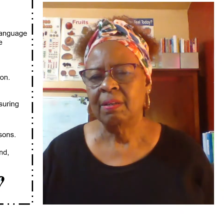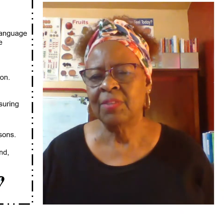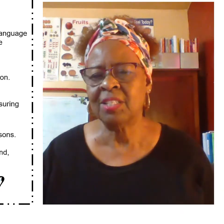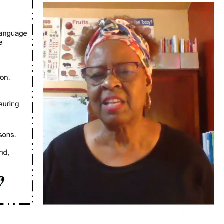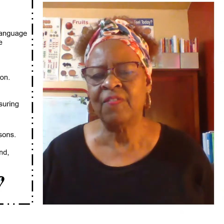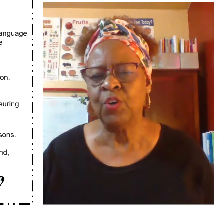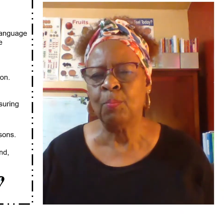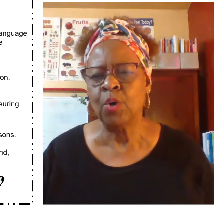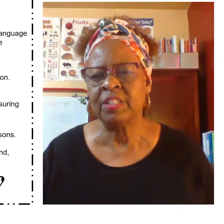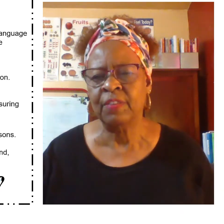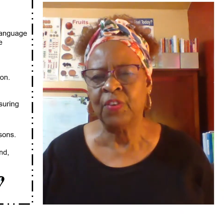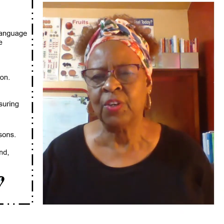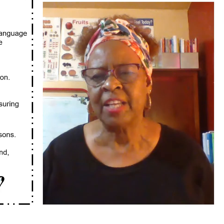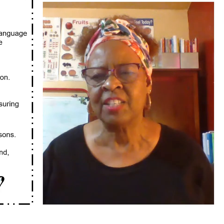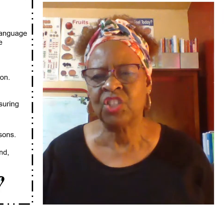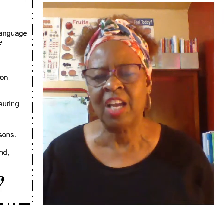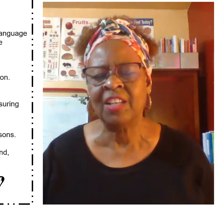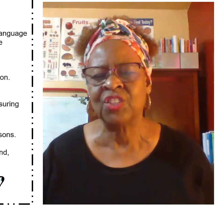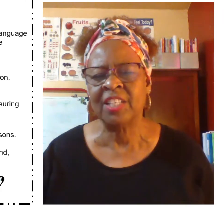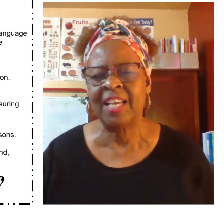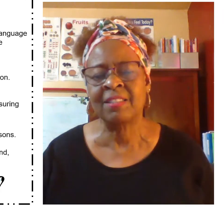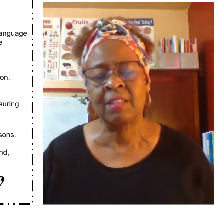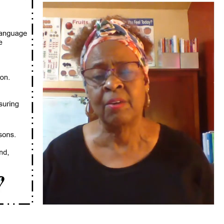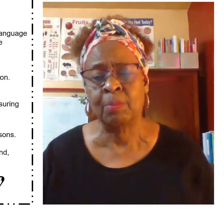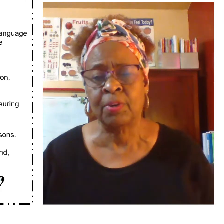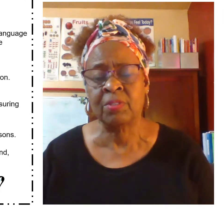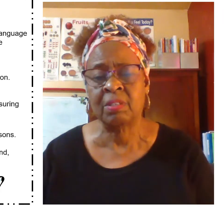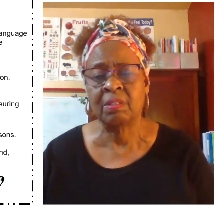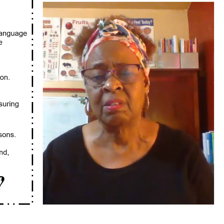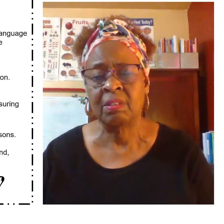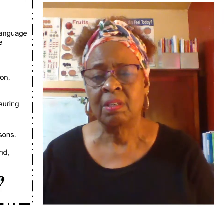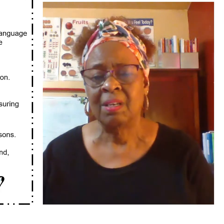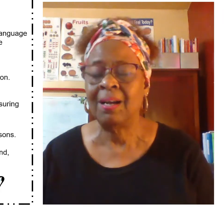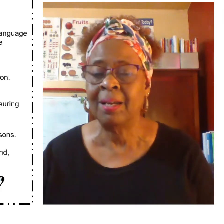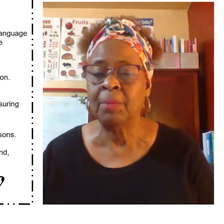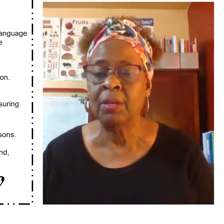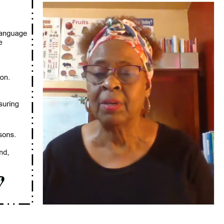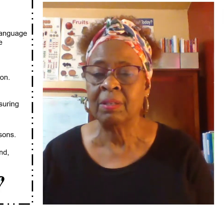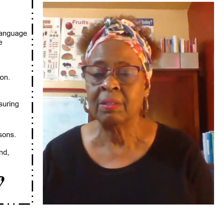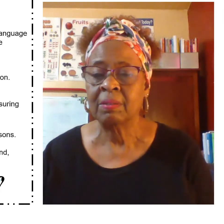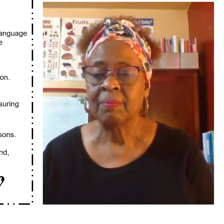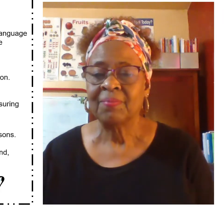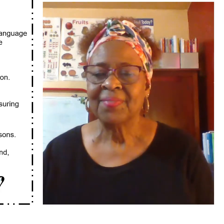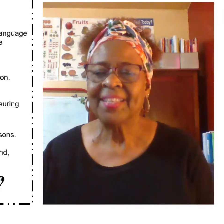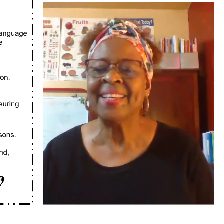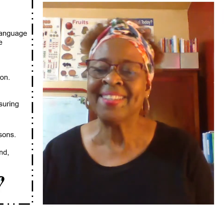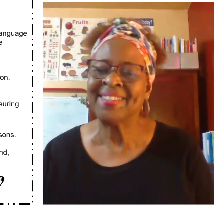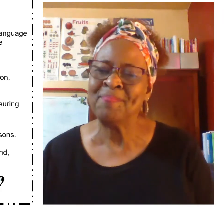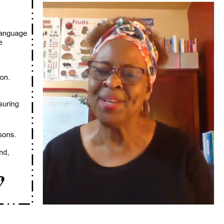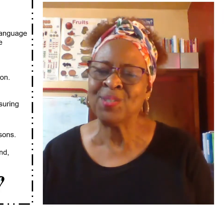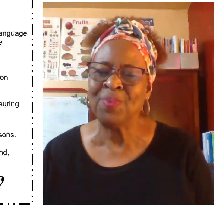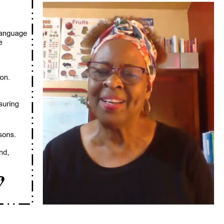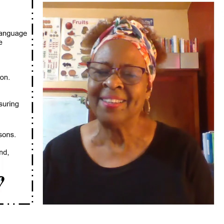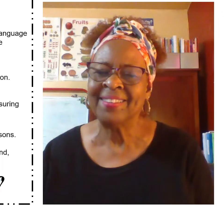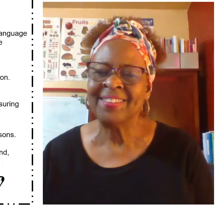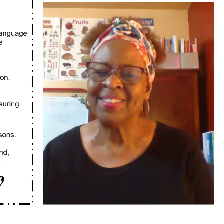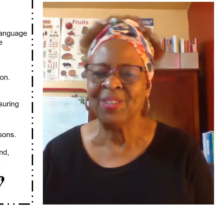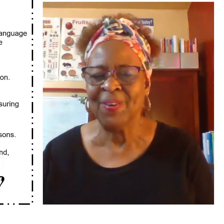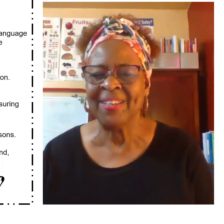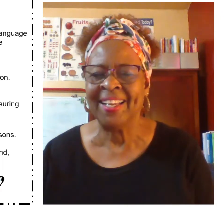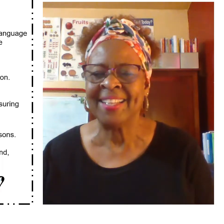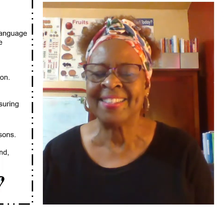This can feel more difficult and challenging as a hearing person. I am hearing. It is the best way